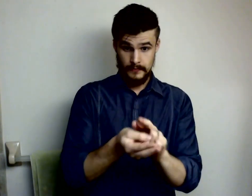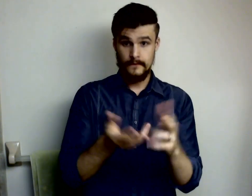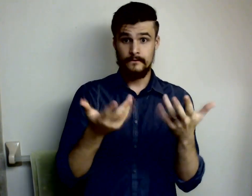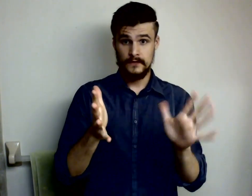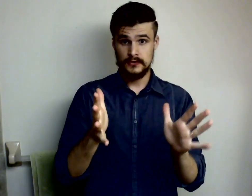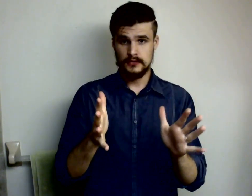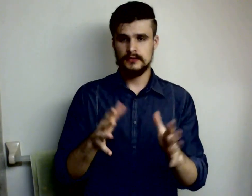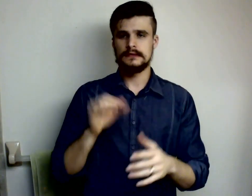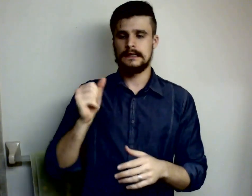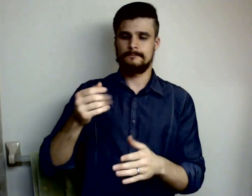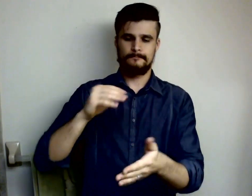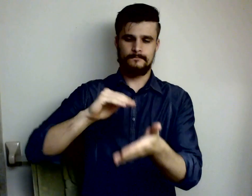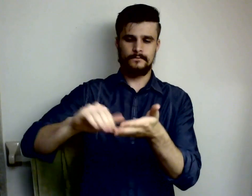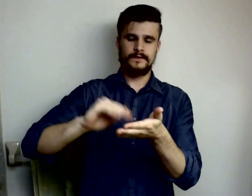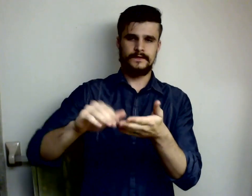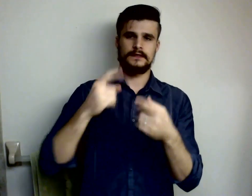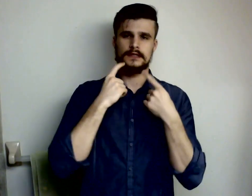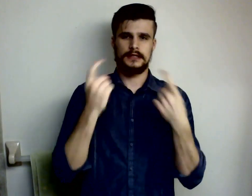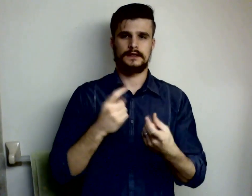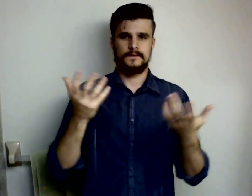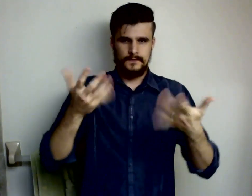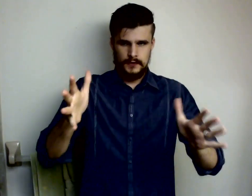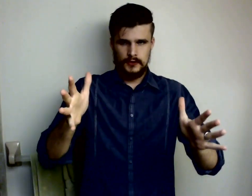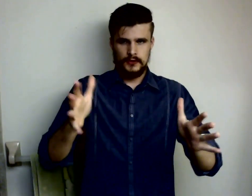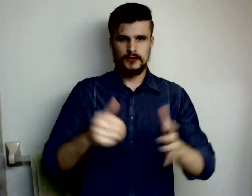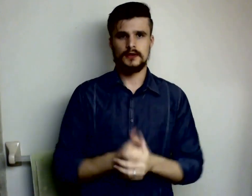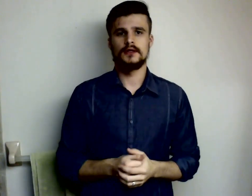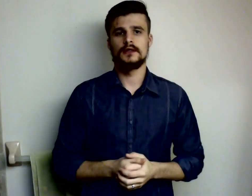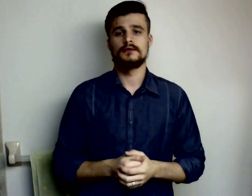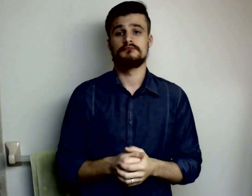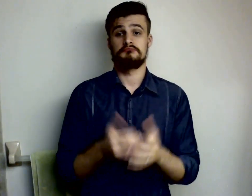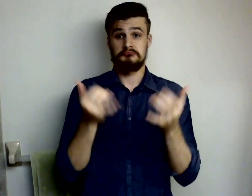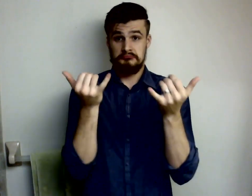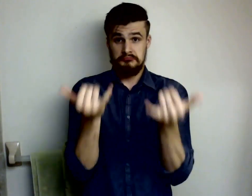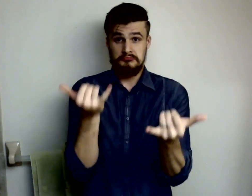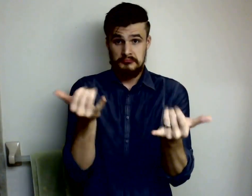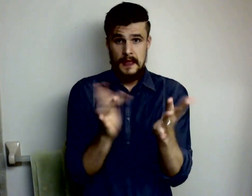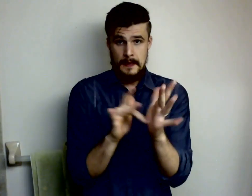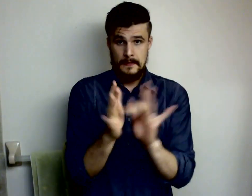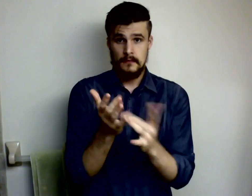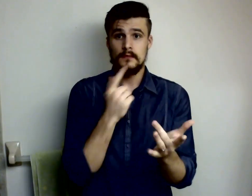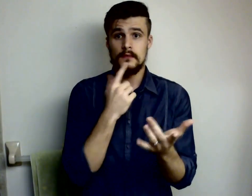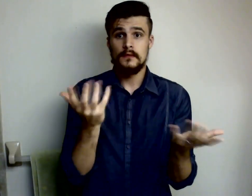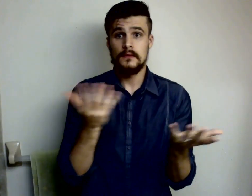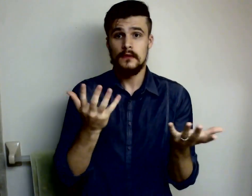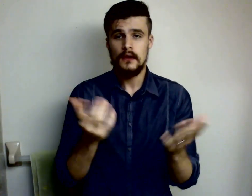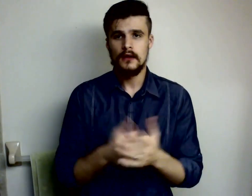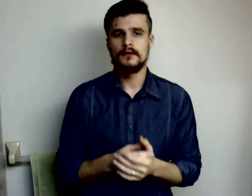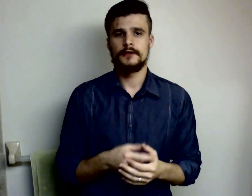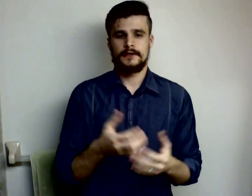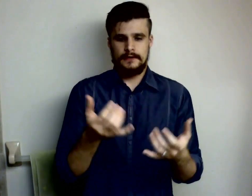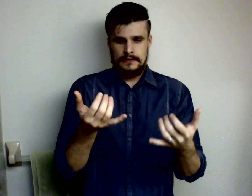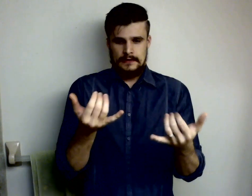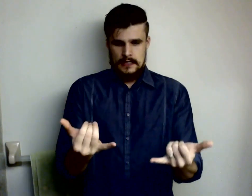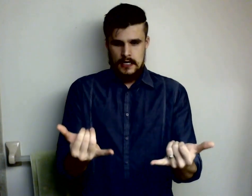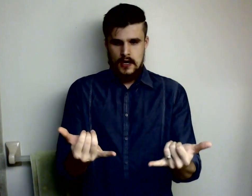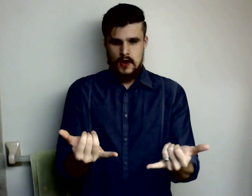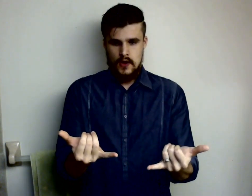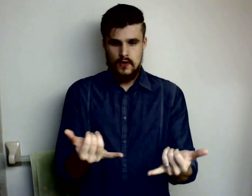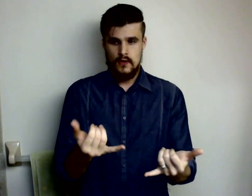guess what the bible says you are not guilty anymore now here's where the good news comes in if you're a guilty criminal who